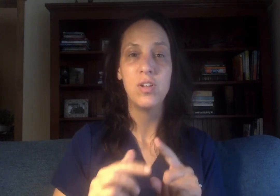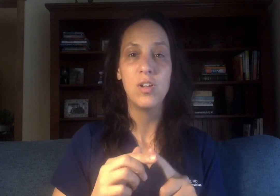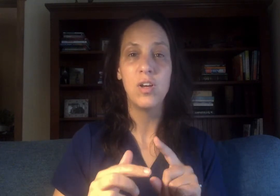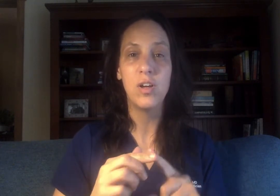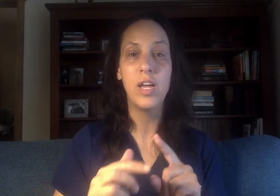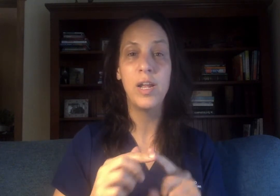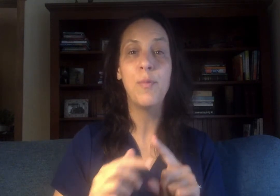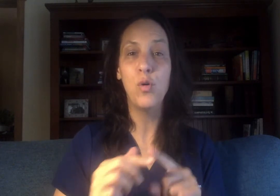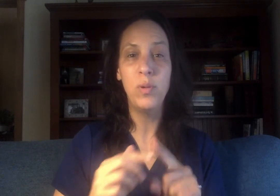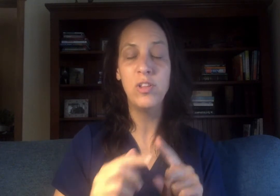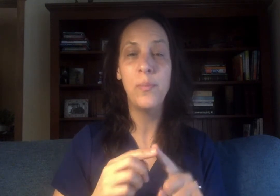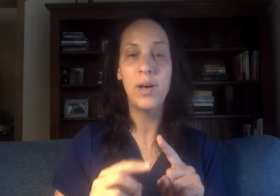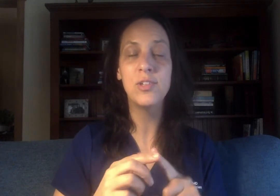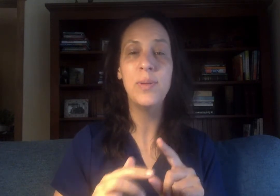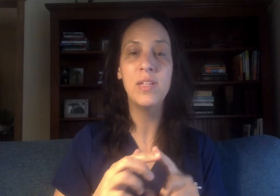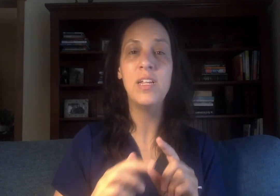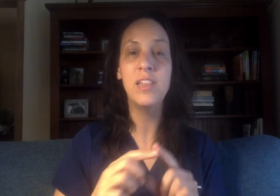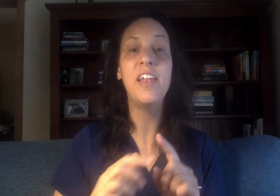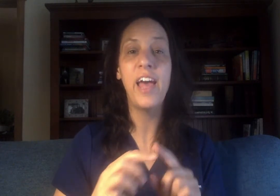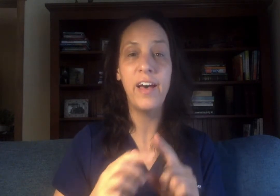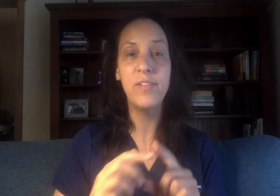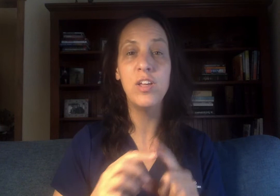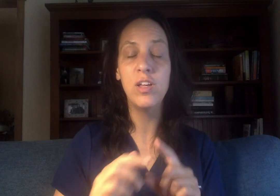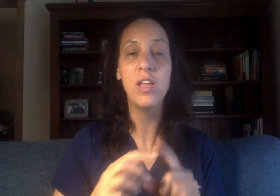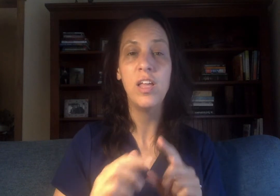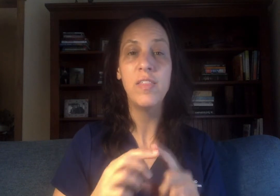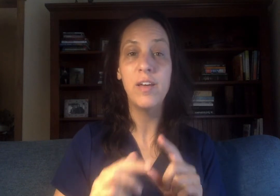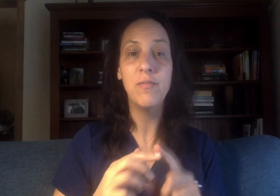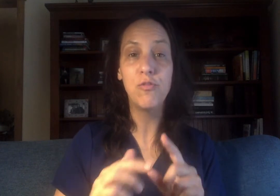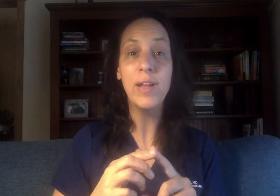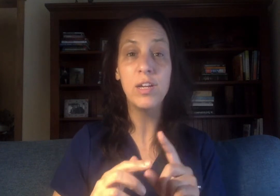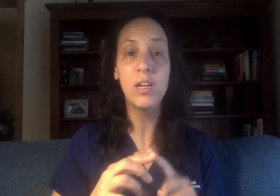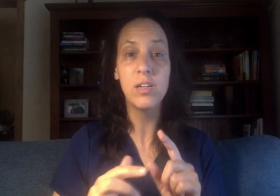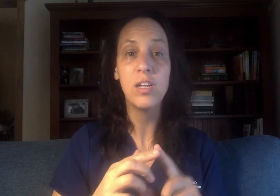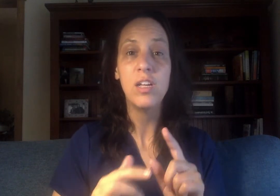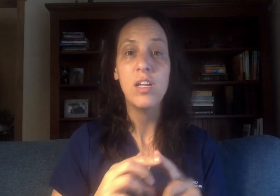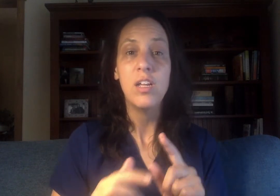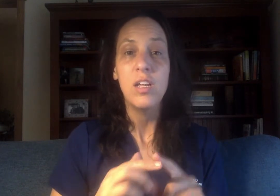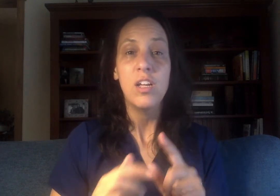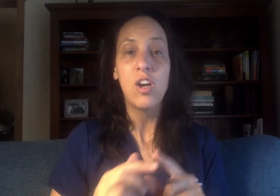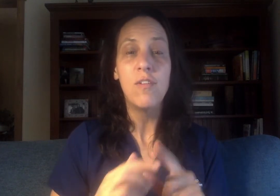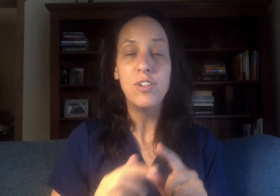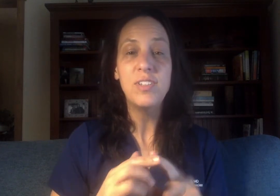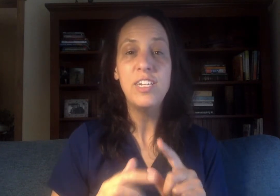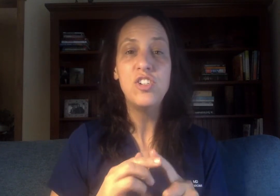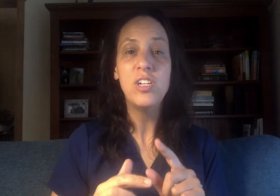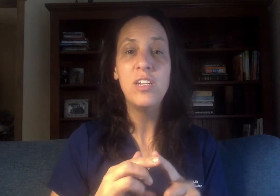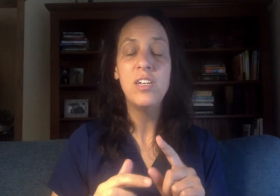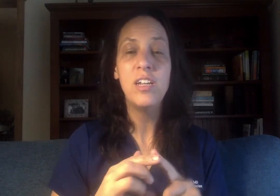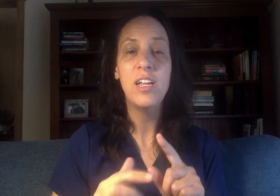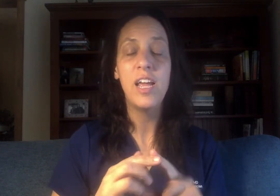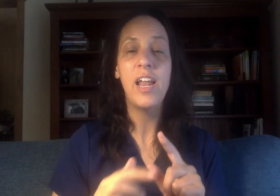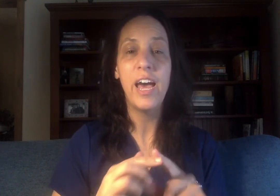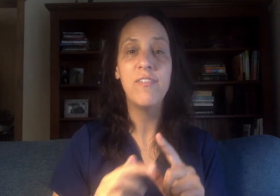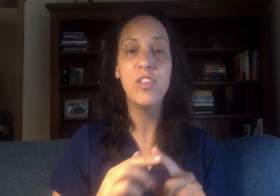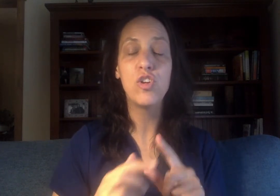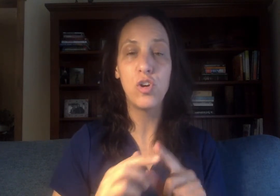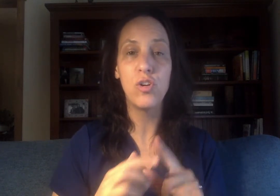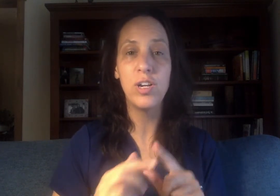and I'm open to the possibility that having that frank conversation and having the courage